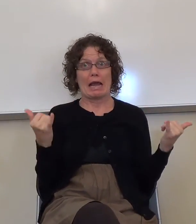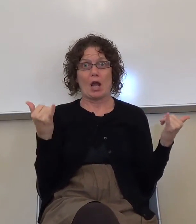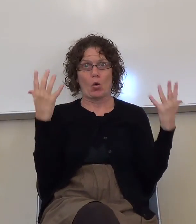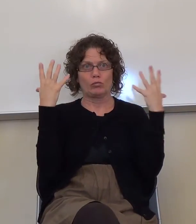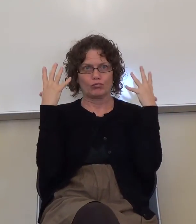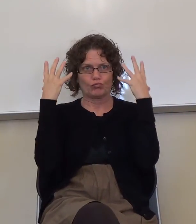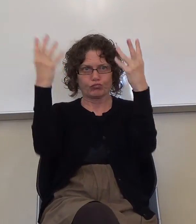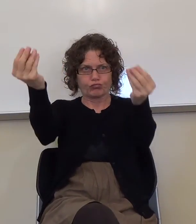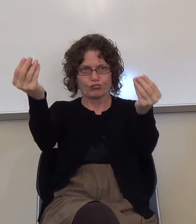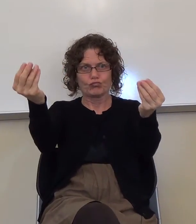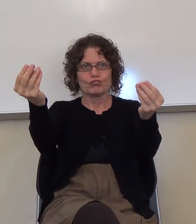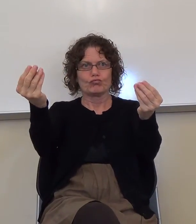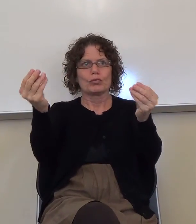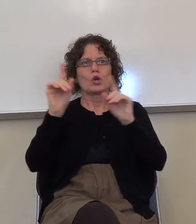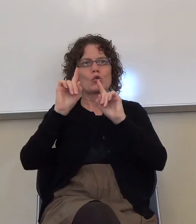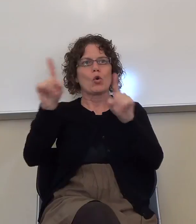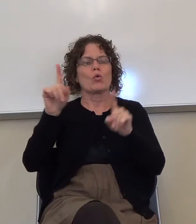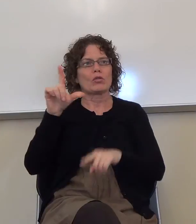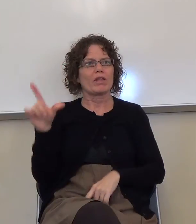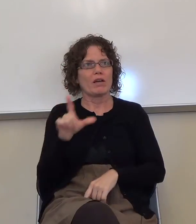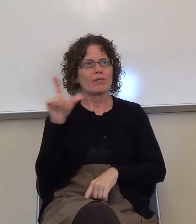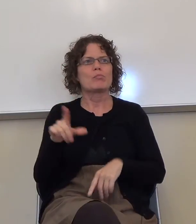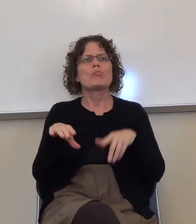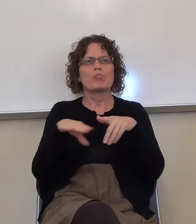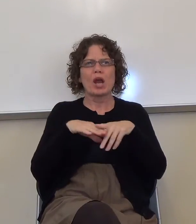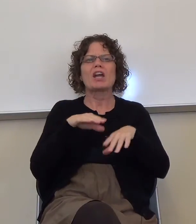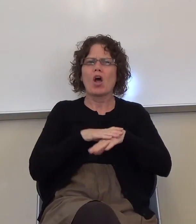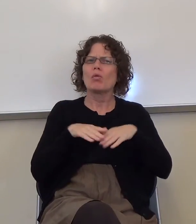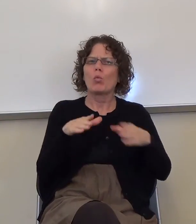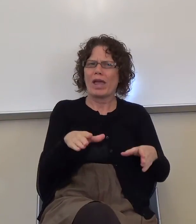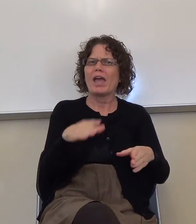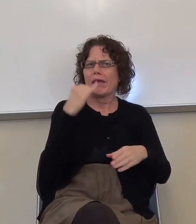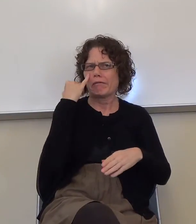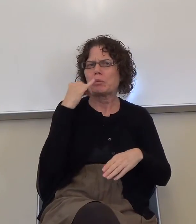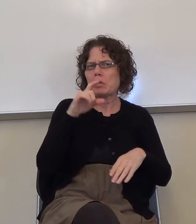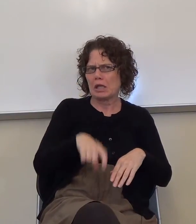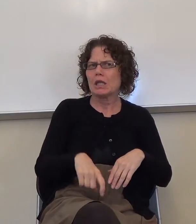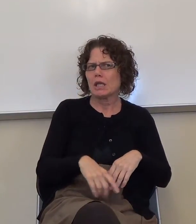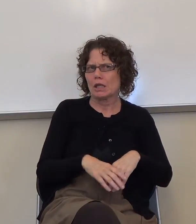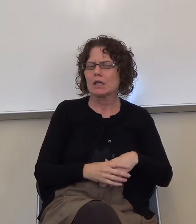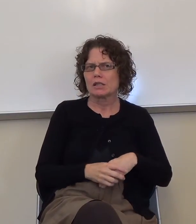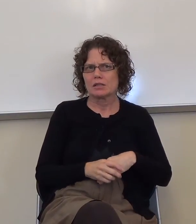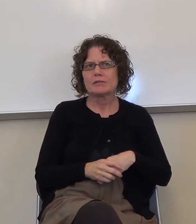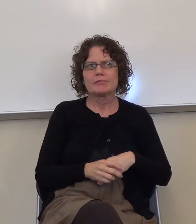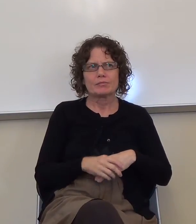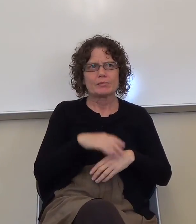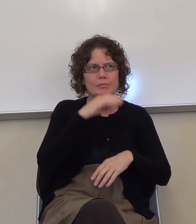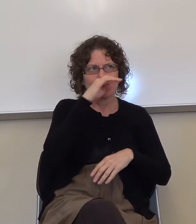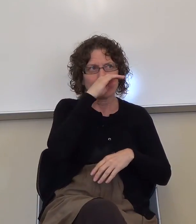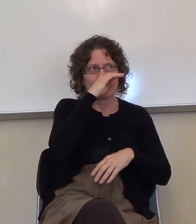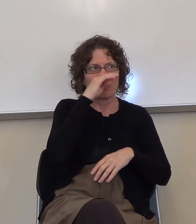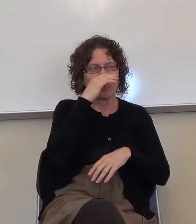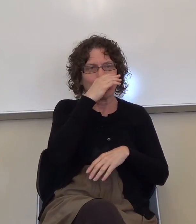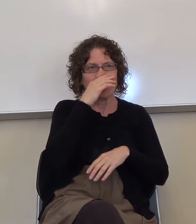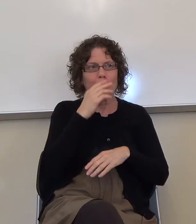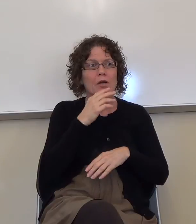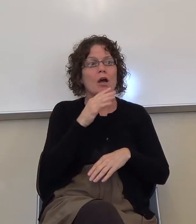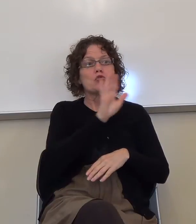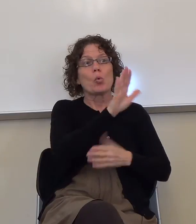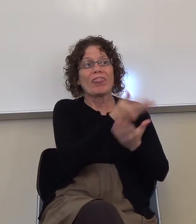take their break on the way if you need to. Okay. Bring your stuff with you because last